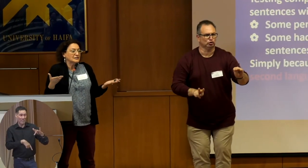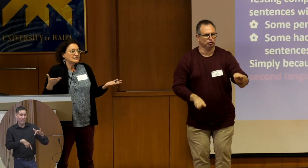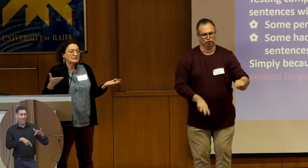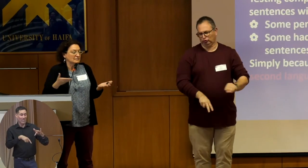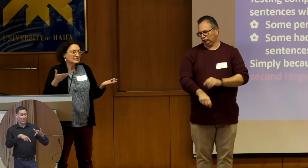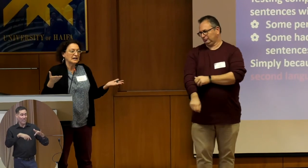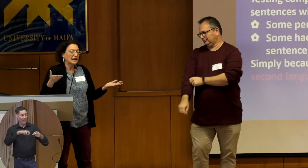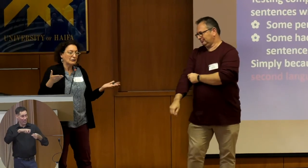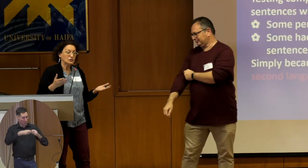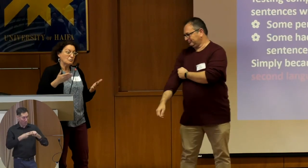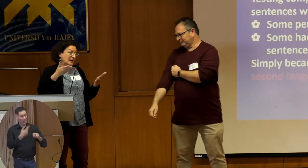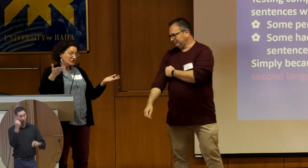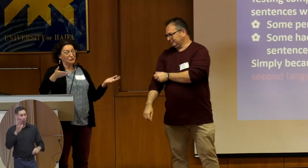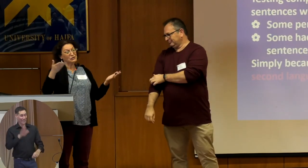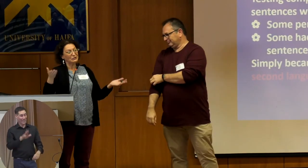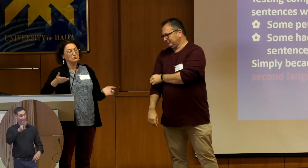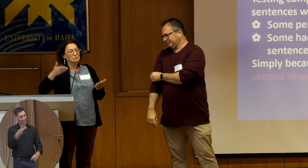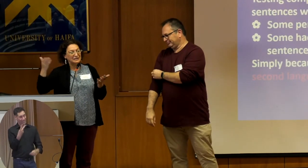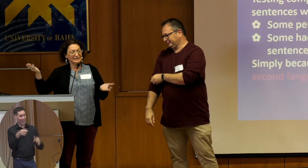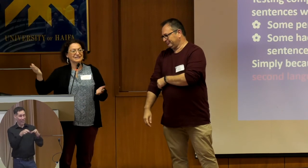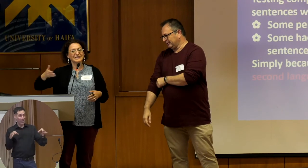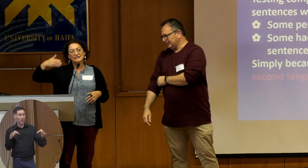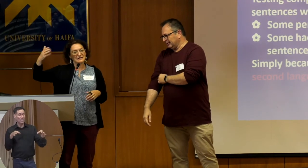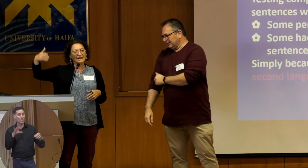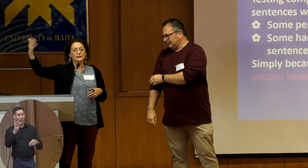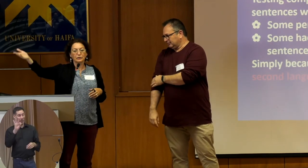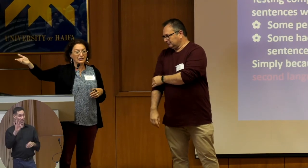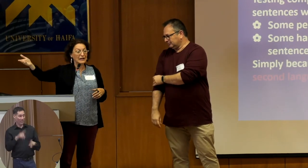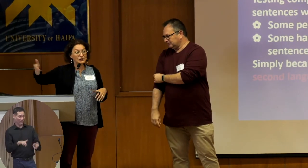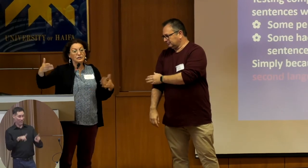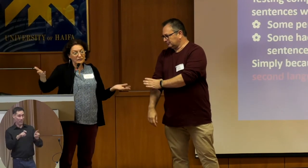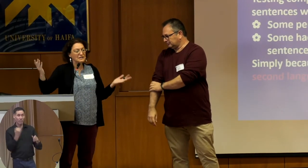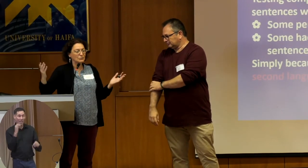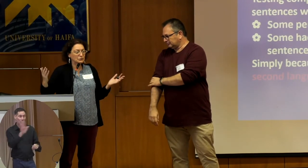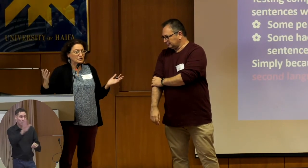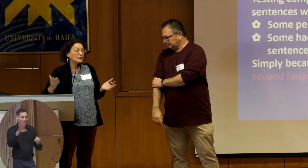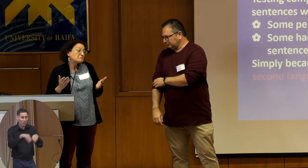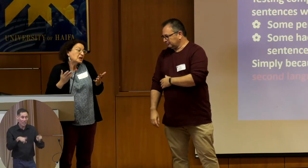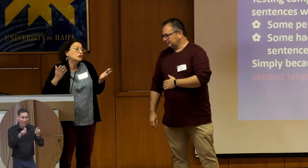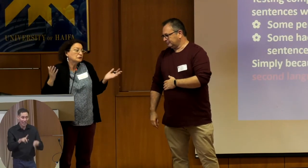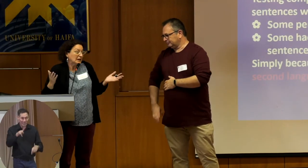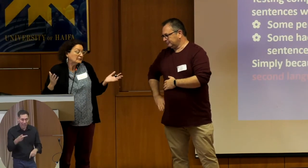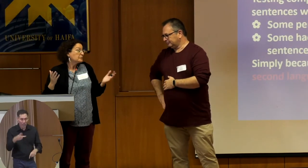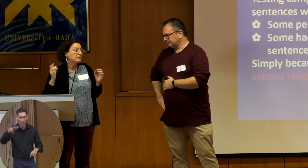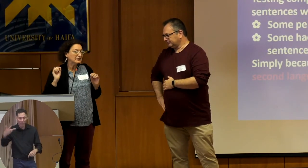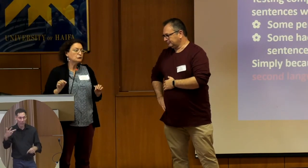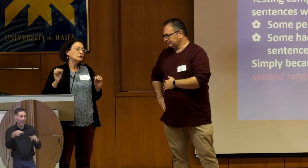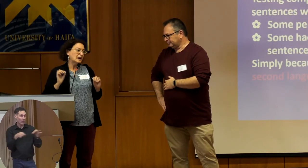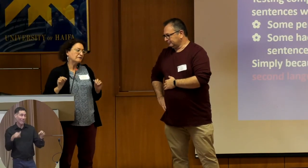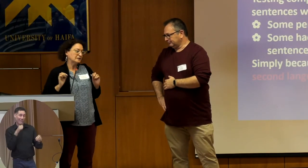their second language. So imagine your children would be tested in their second or third language. This is what you see. They are not great, but they do not have a